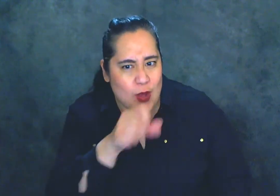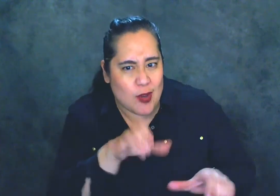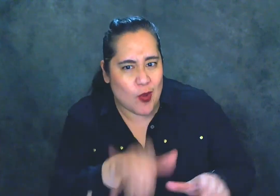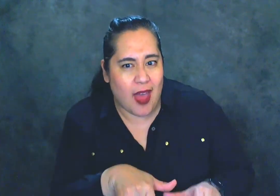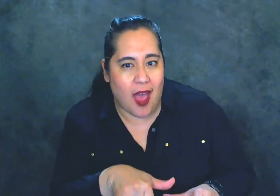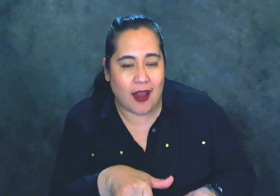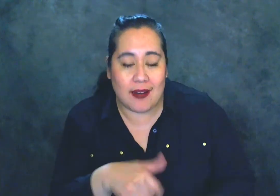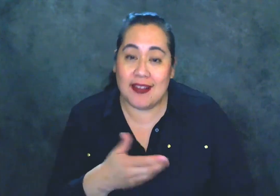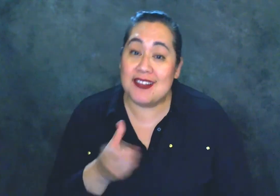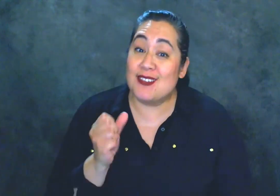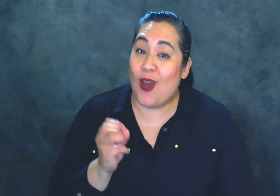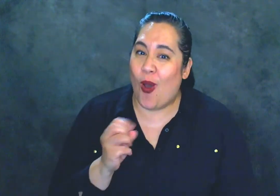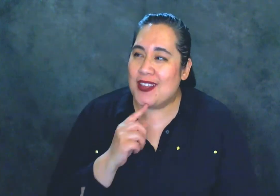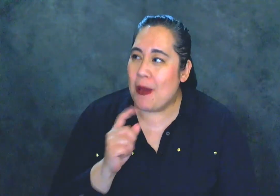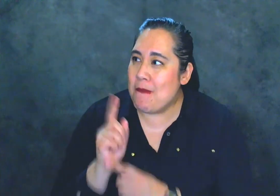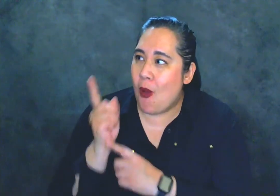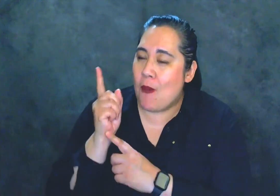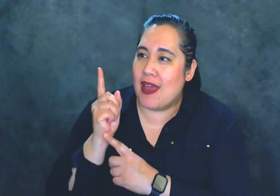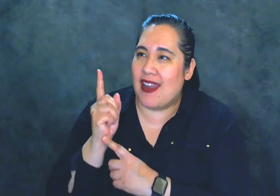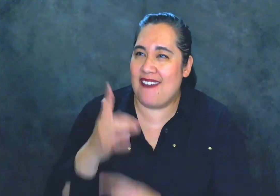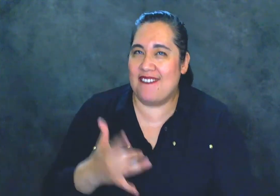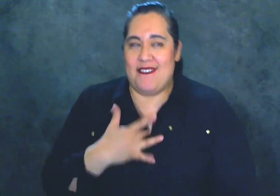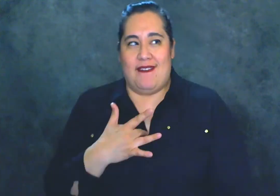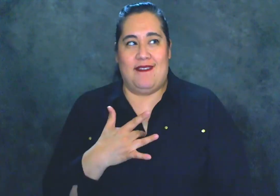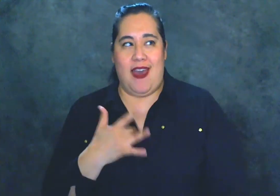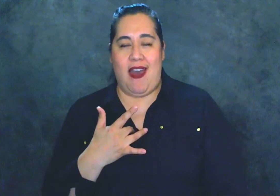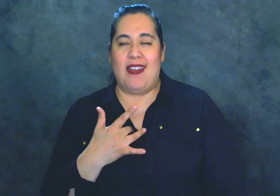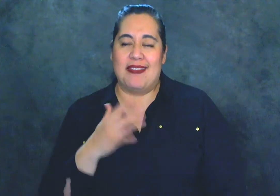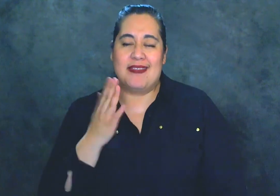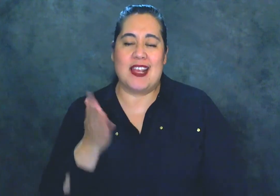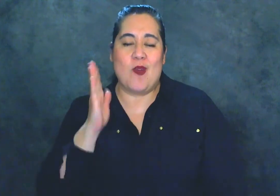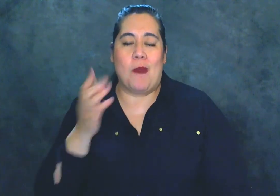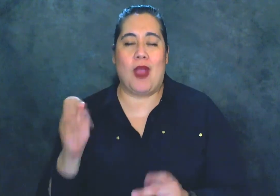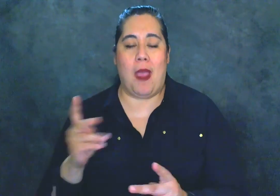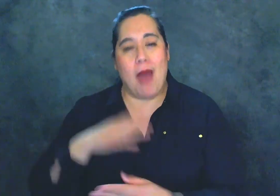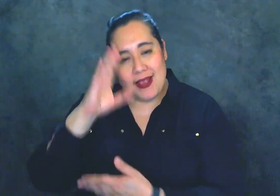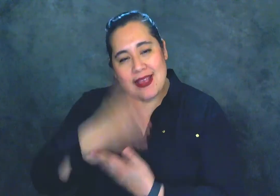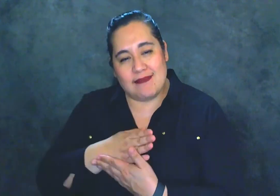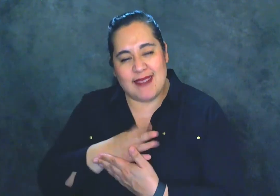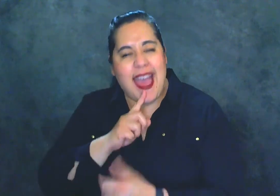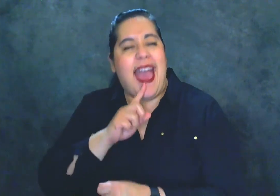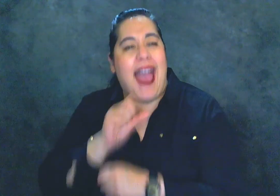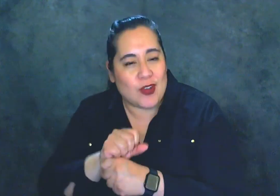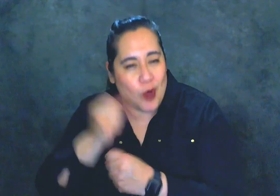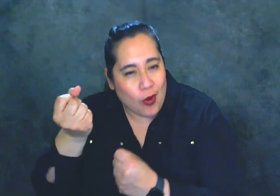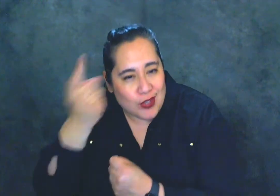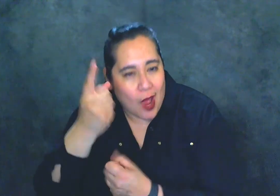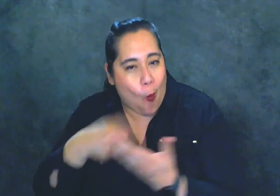there was a moment where I felt like things would be okay, that my son actually understands what I do is important and